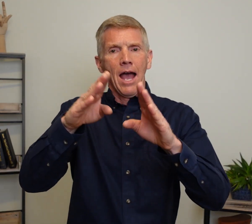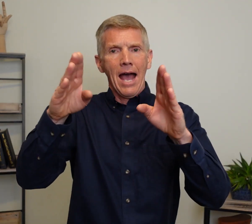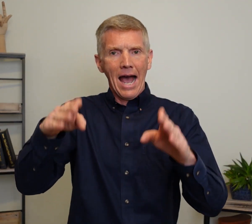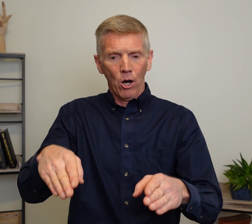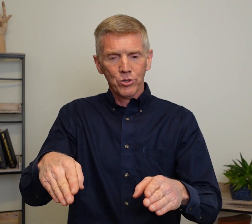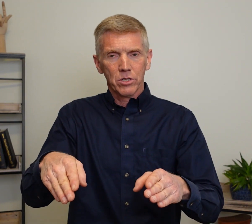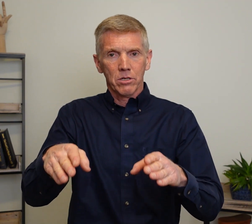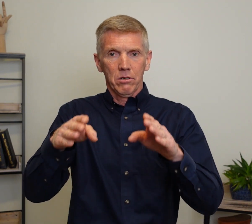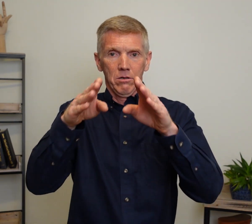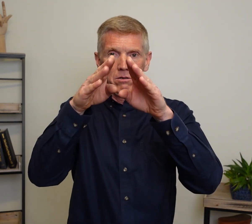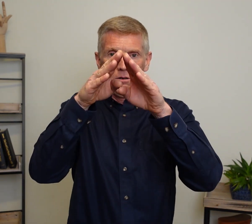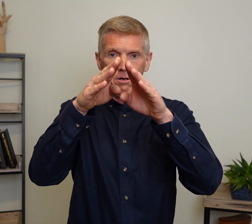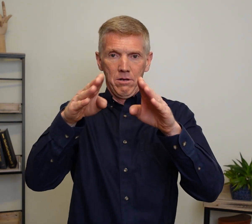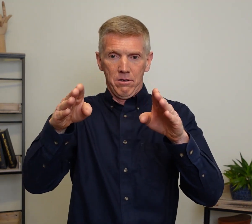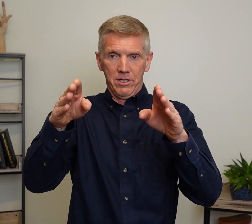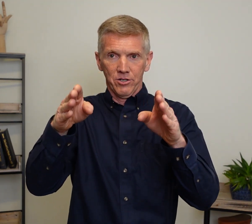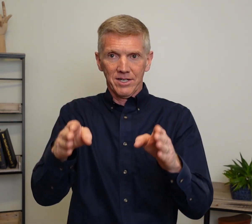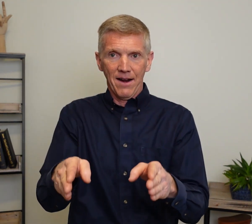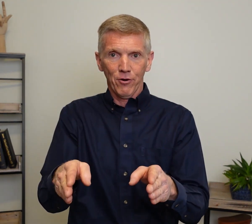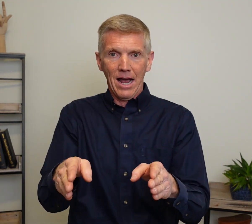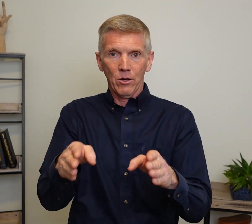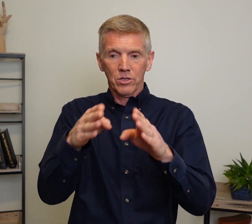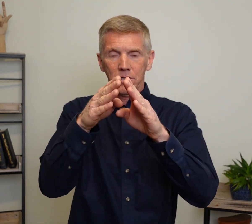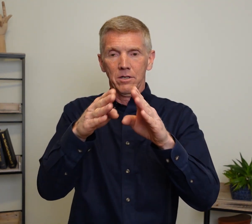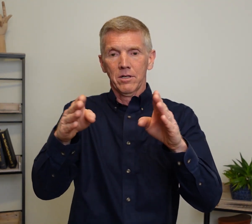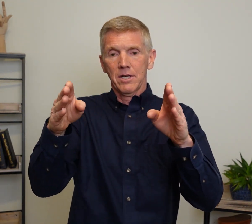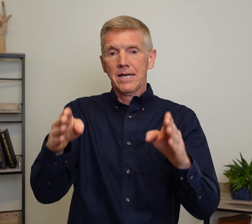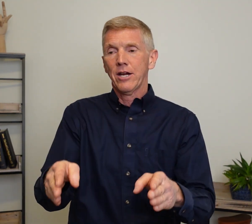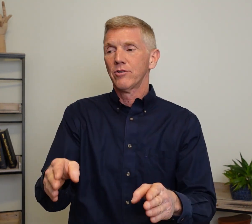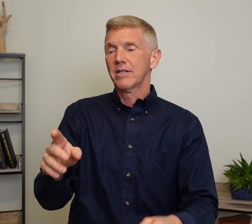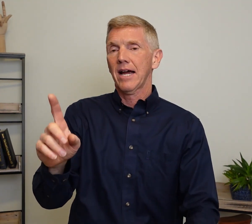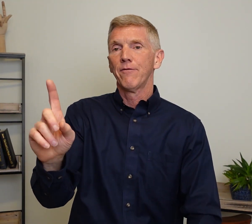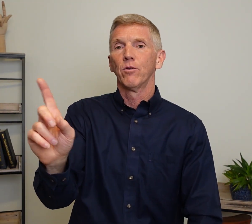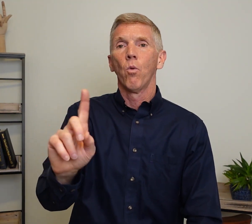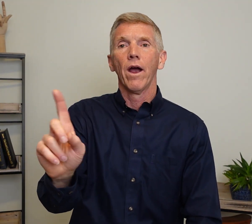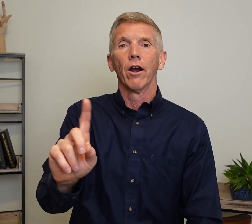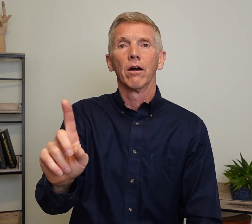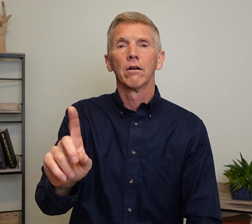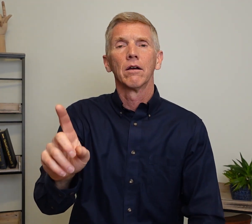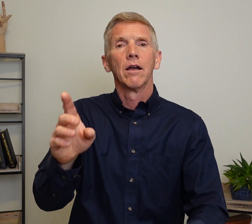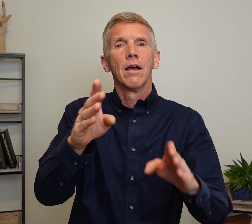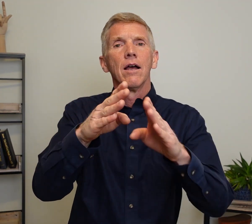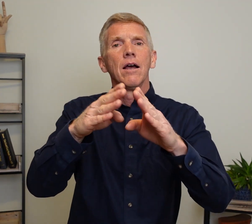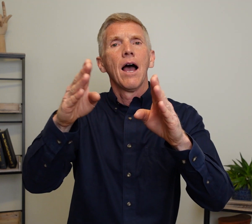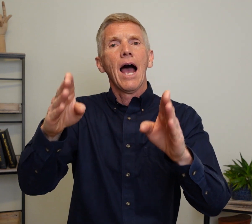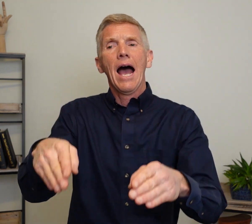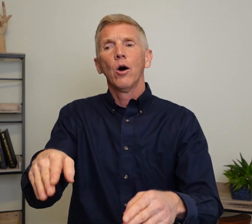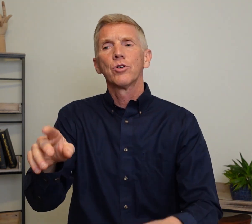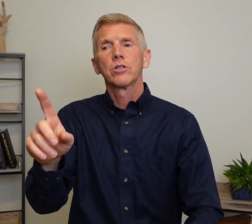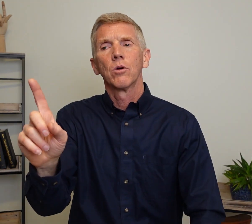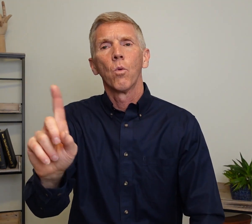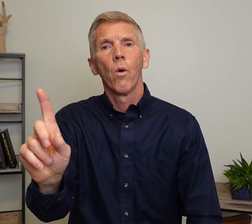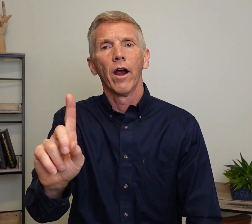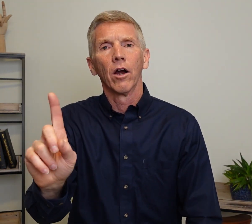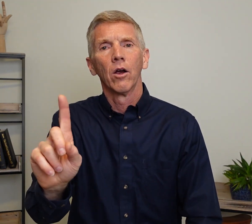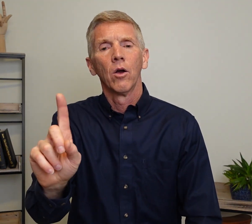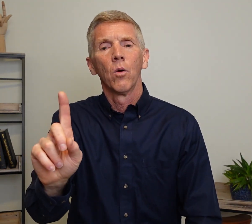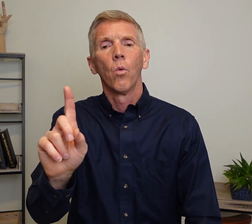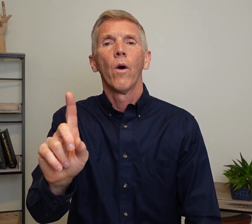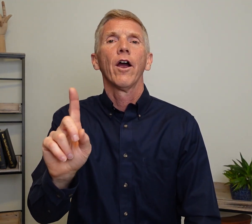House. Here's the sign for house. Here's the sign for where. House where. Where